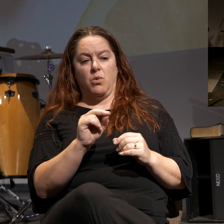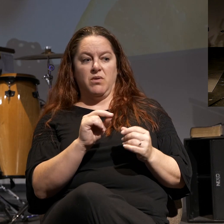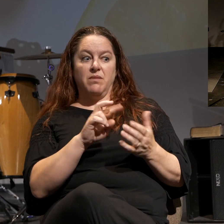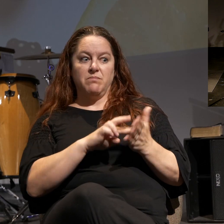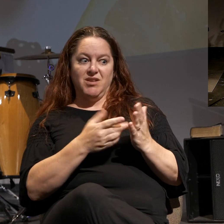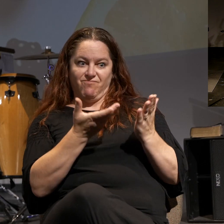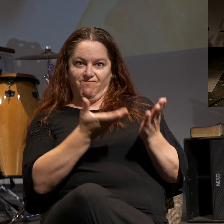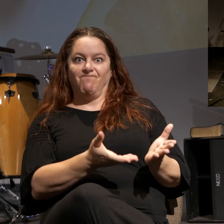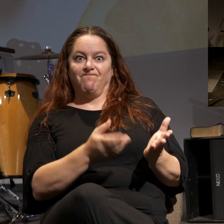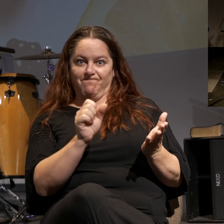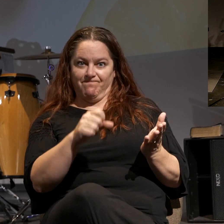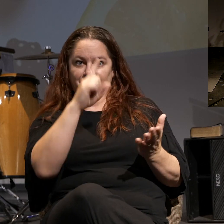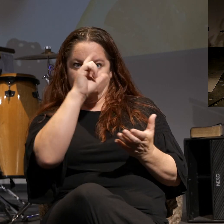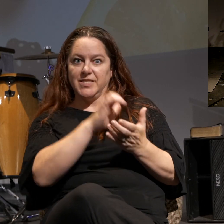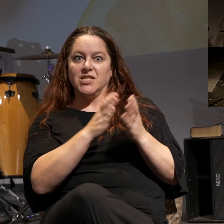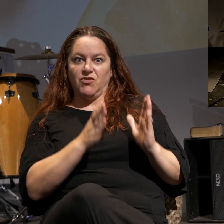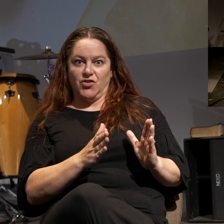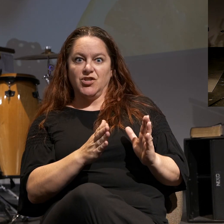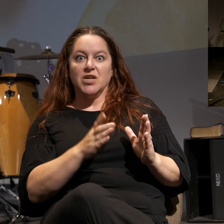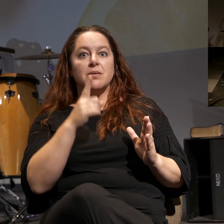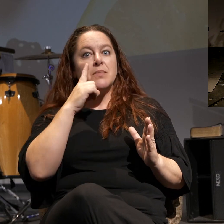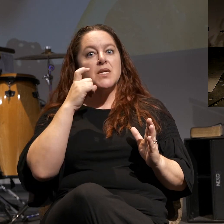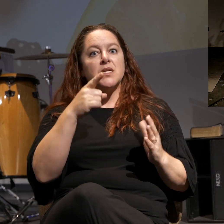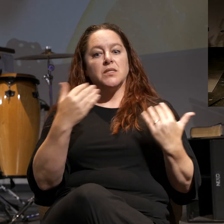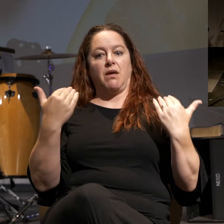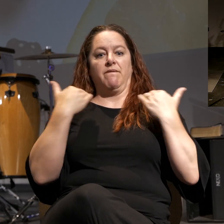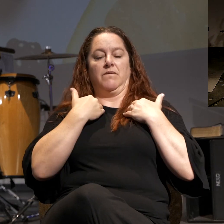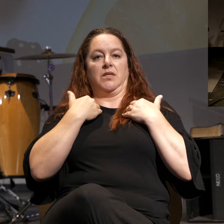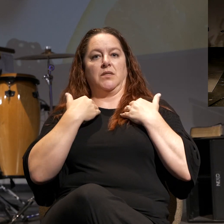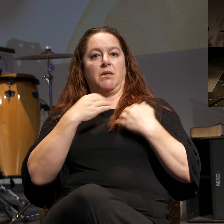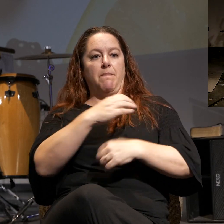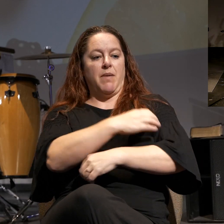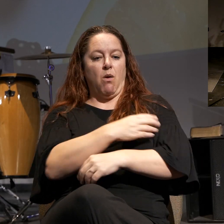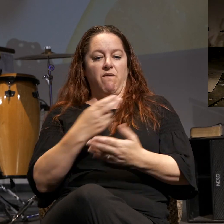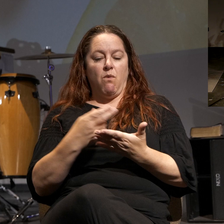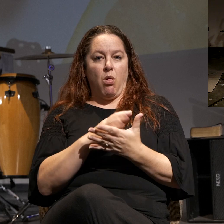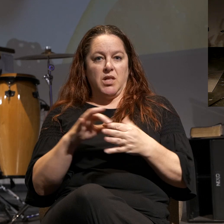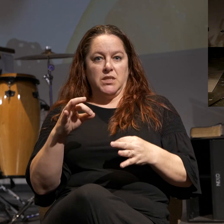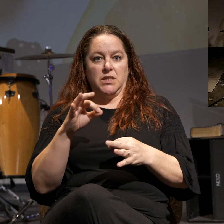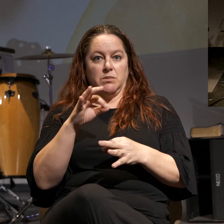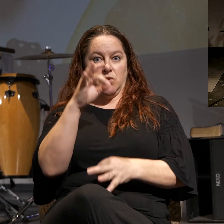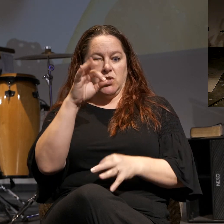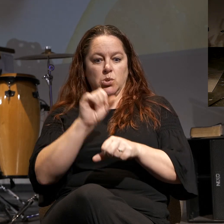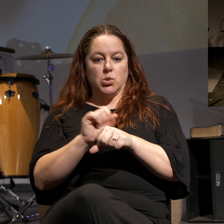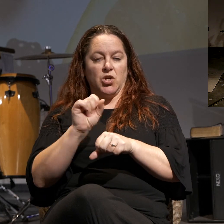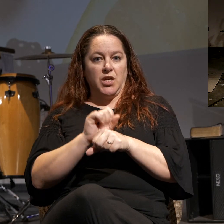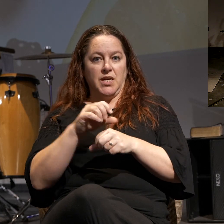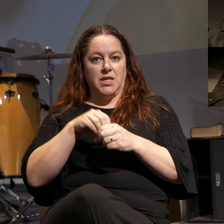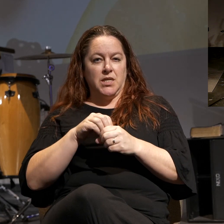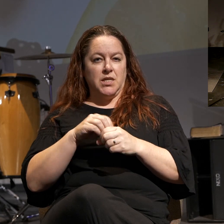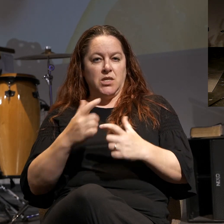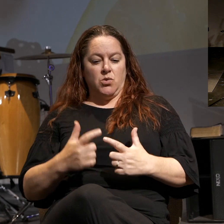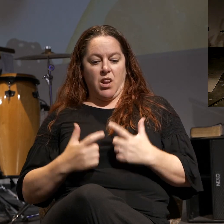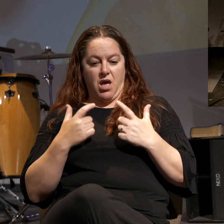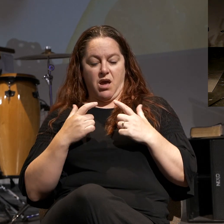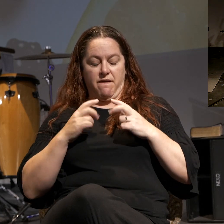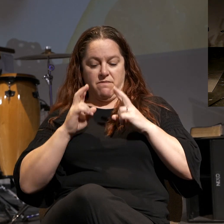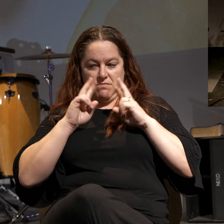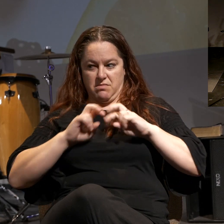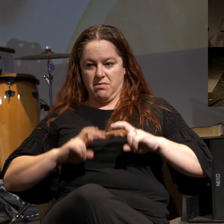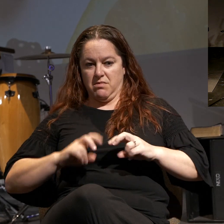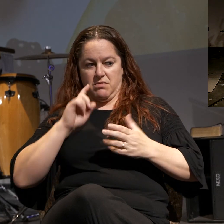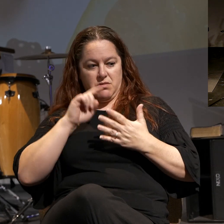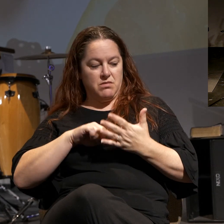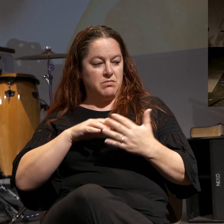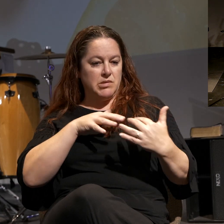believer. It is evidence of the convicting power of the Holy Spirit working in your life. The